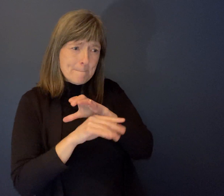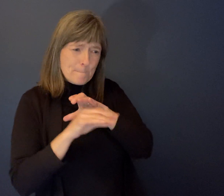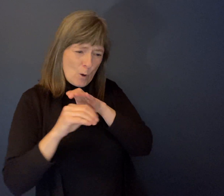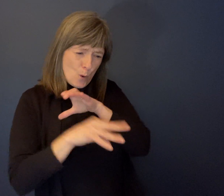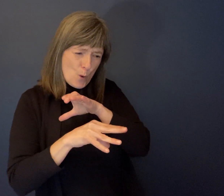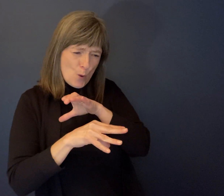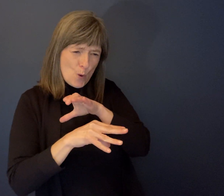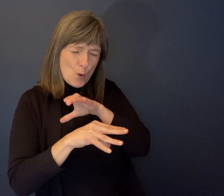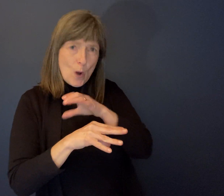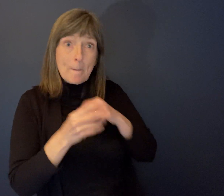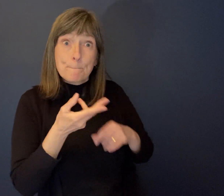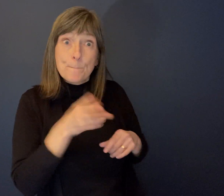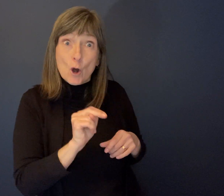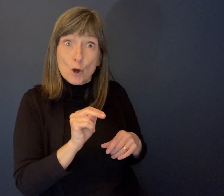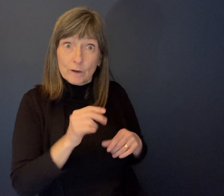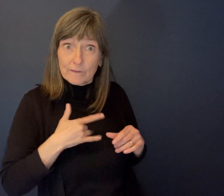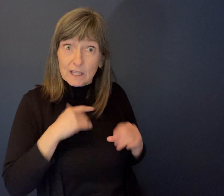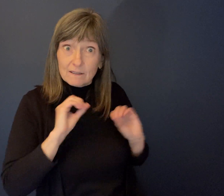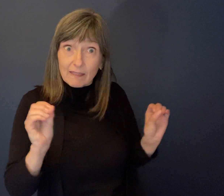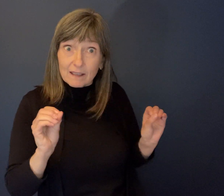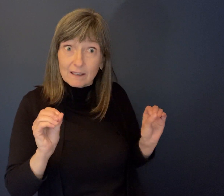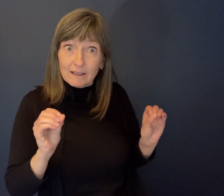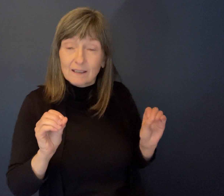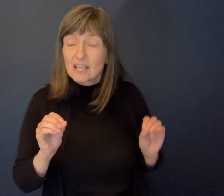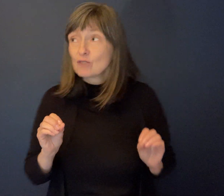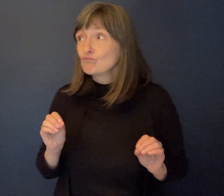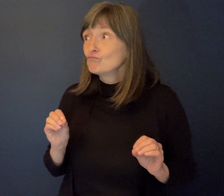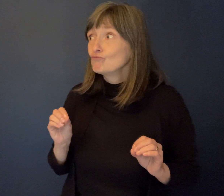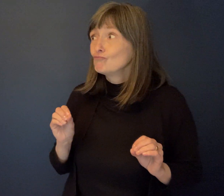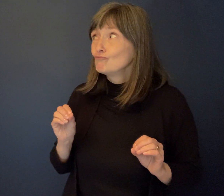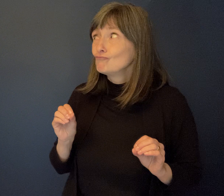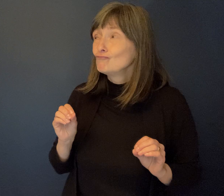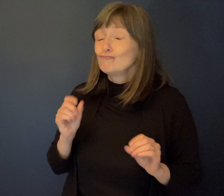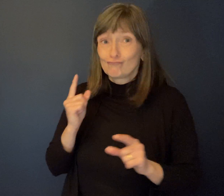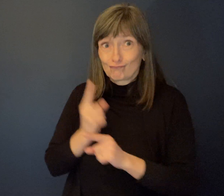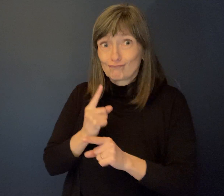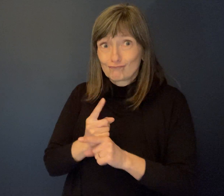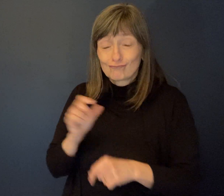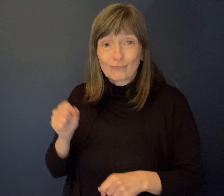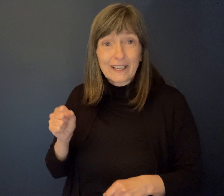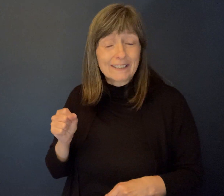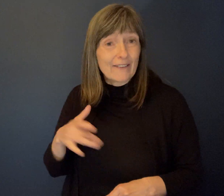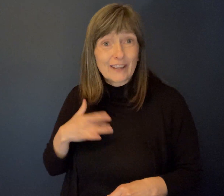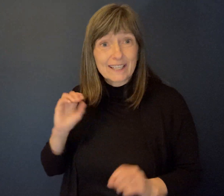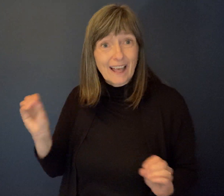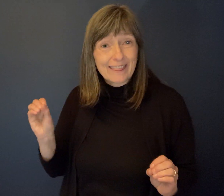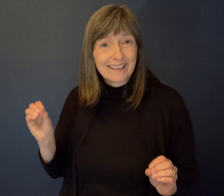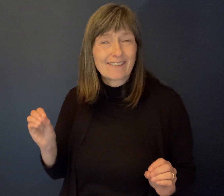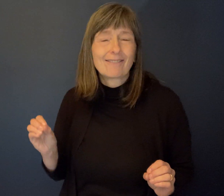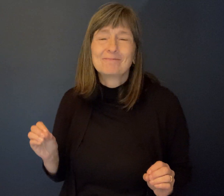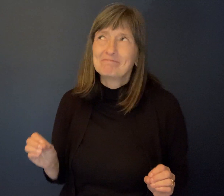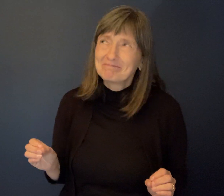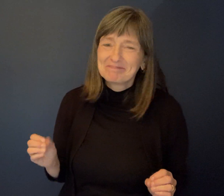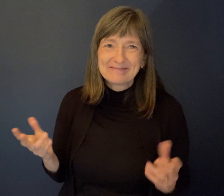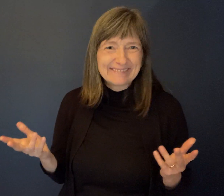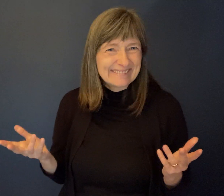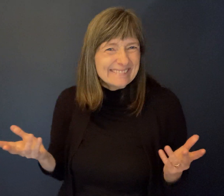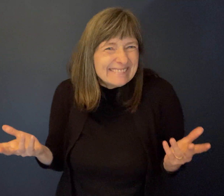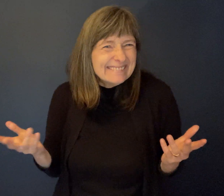I said, you're absolutely right. I won't feel it. What do say? So it's a, yeah, those are fun times.